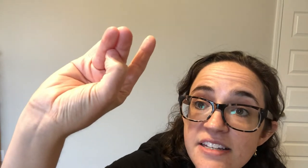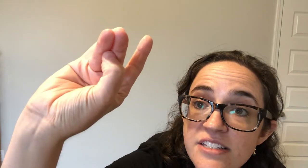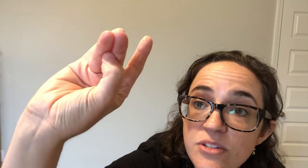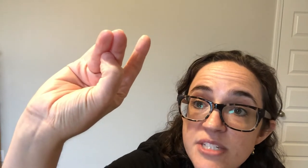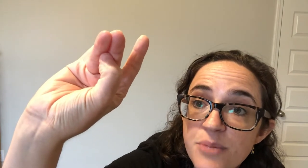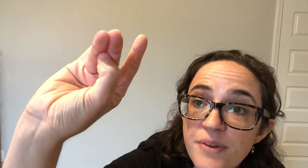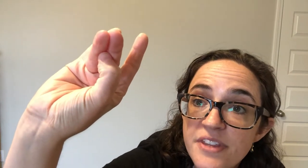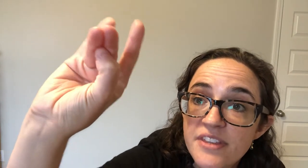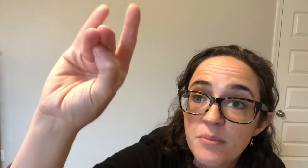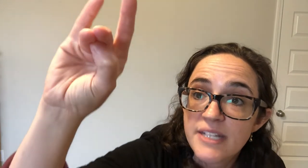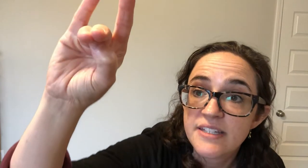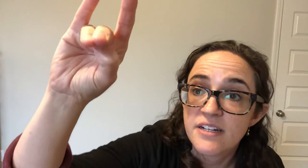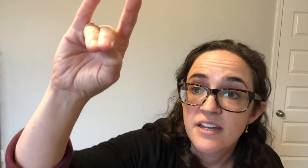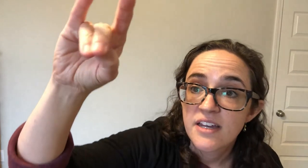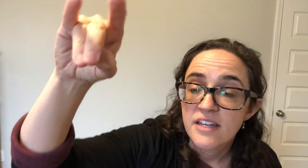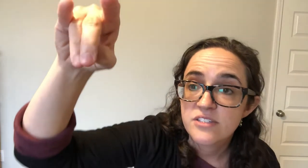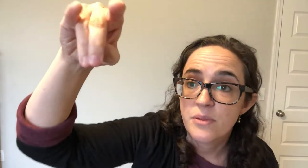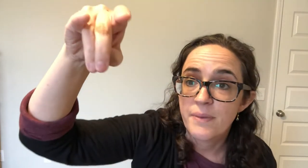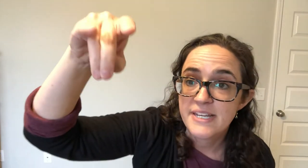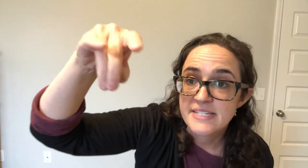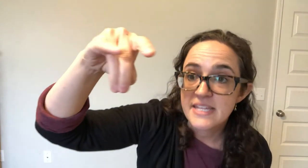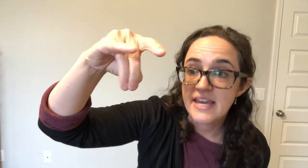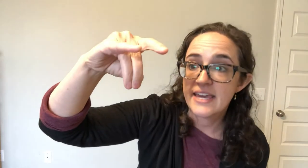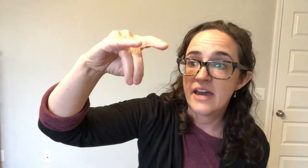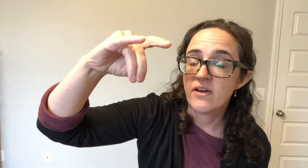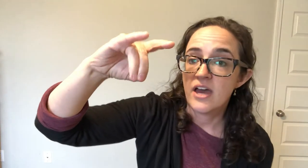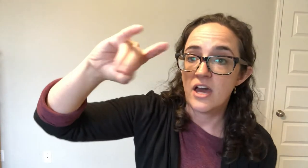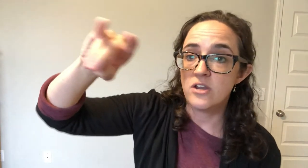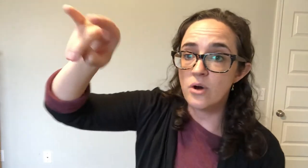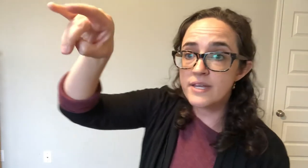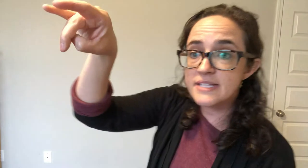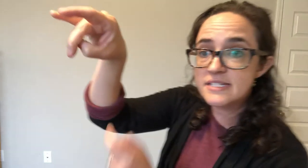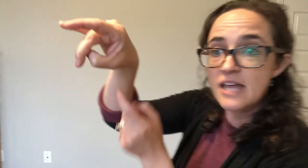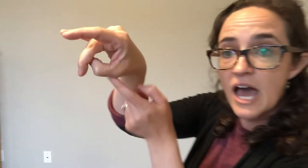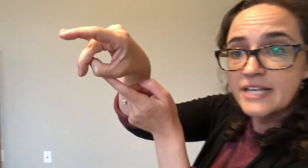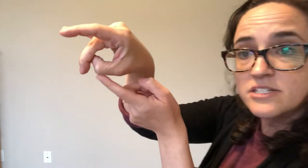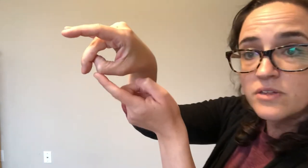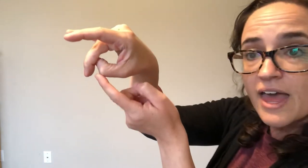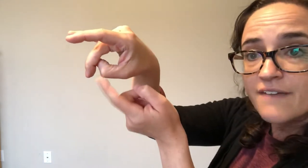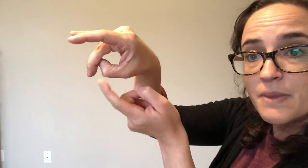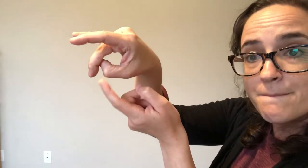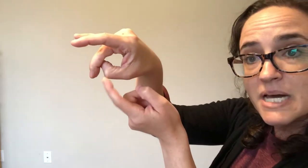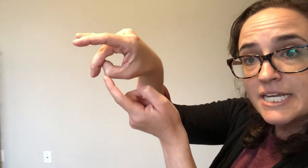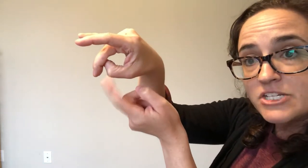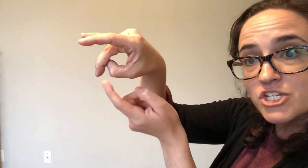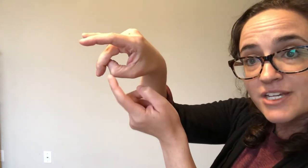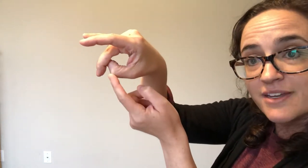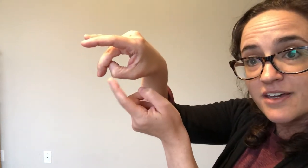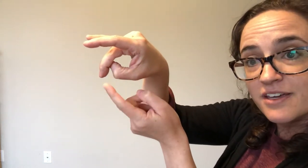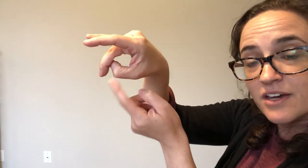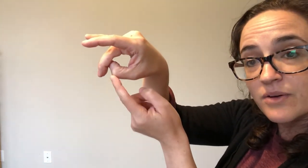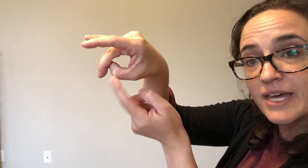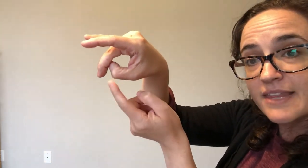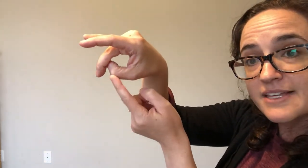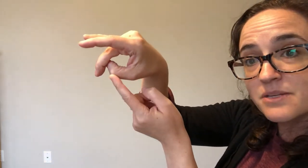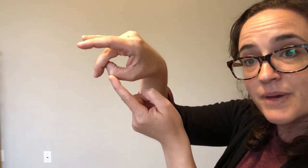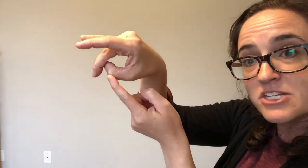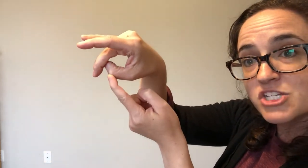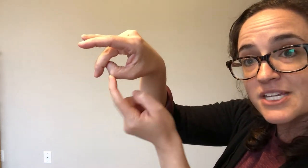So the tip of the thumb right there. So the bunny's teeth hang out. And notice I still have a bunny chin. Okay that's the bunny's chin